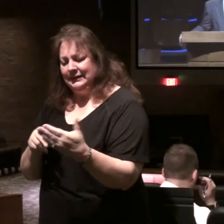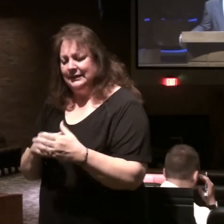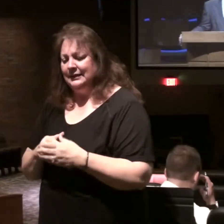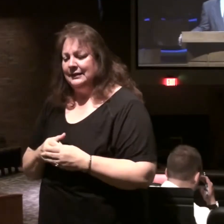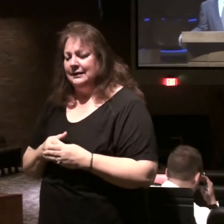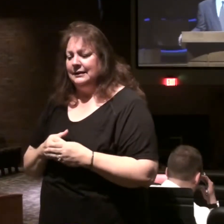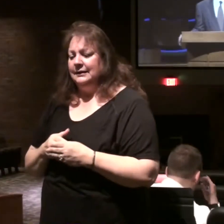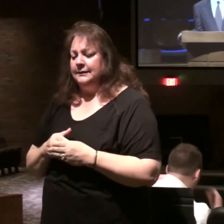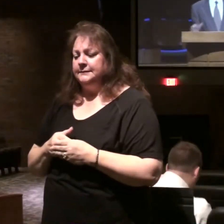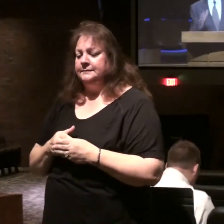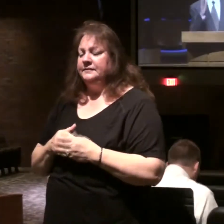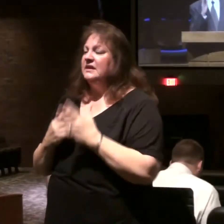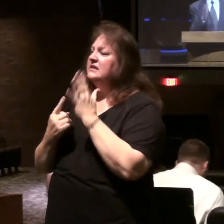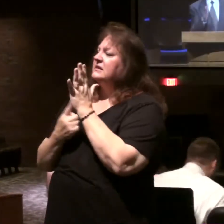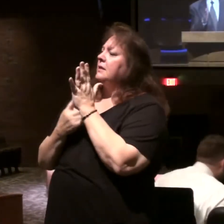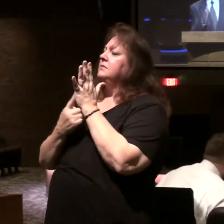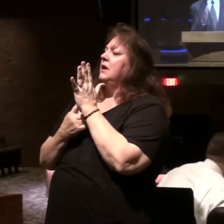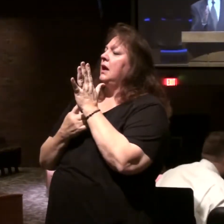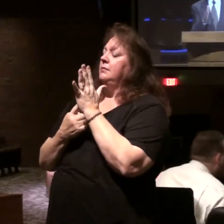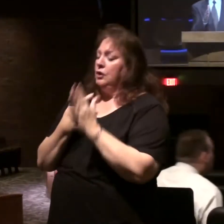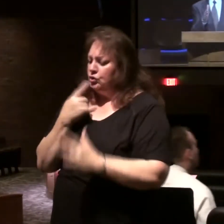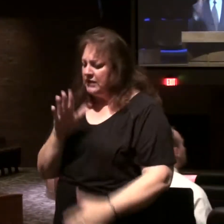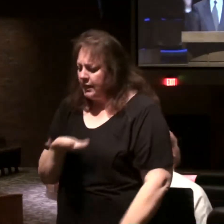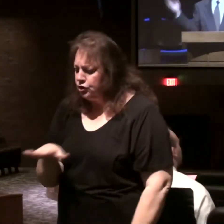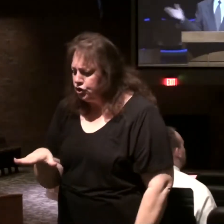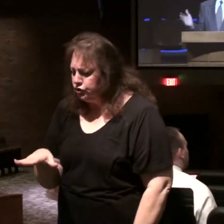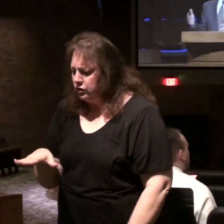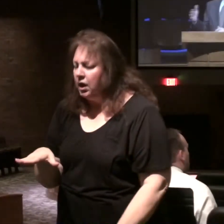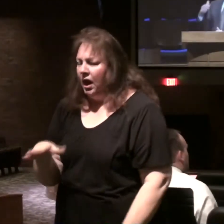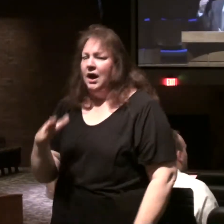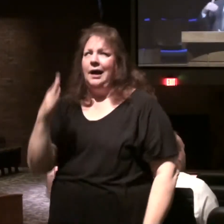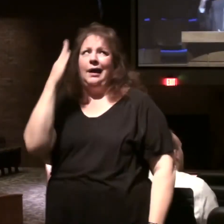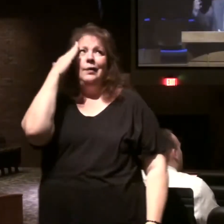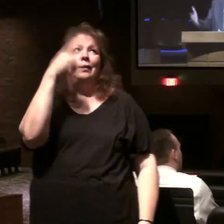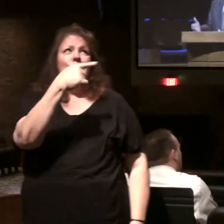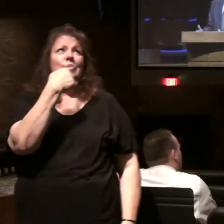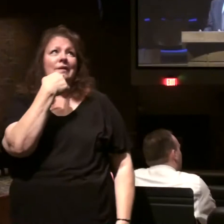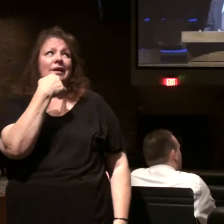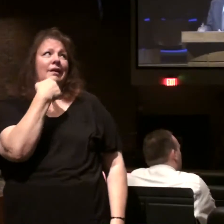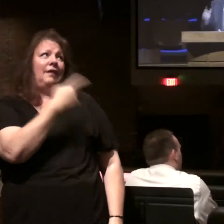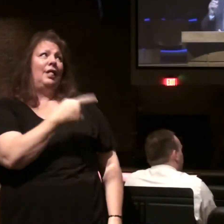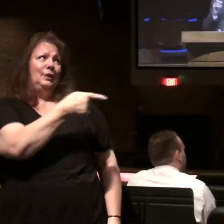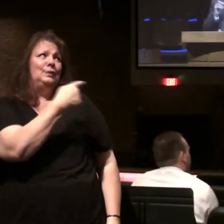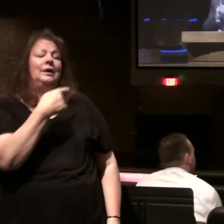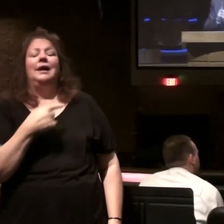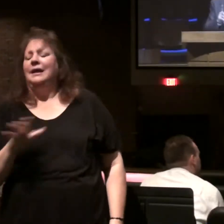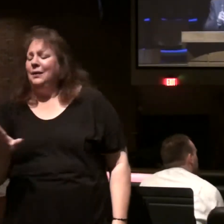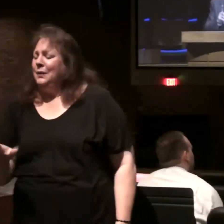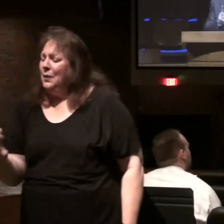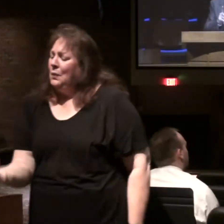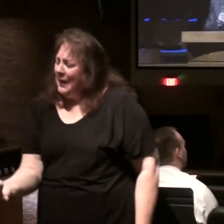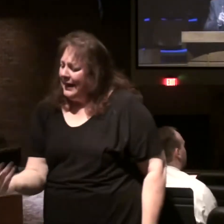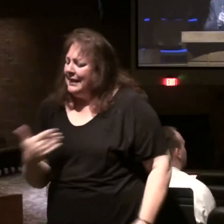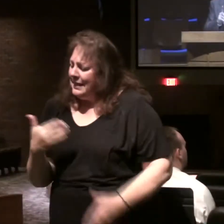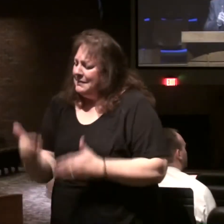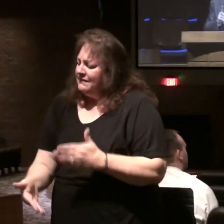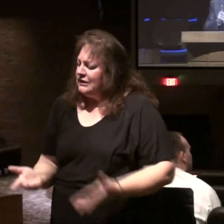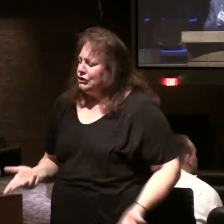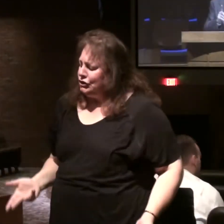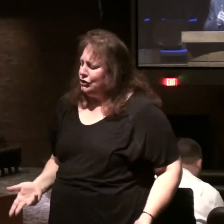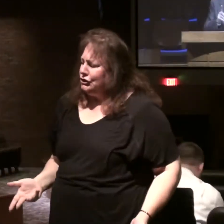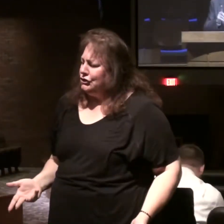you know sometimes you're telling your kids something and they know what you're going to say so they tell you you say wait let me finish